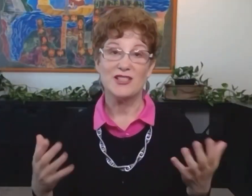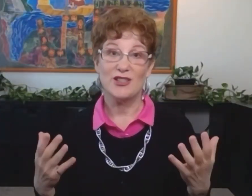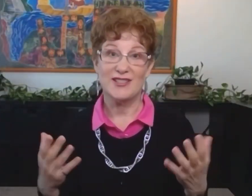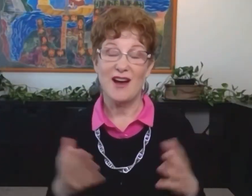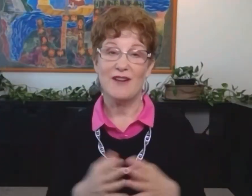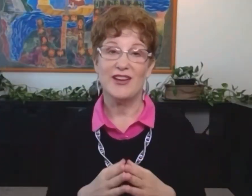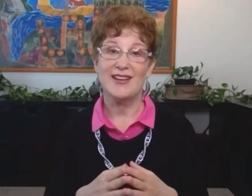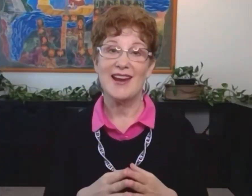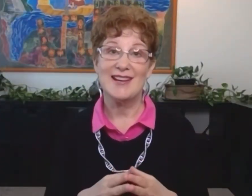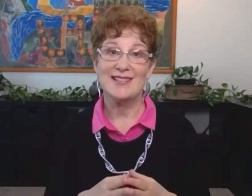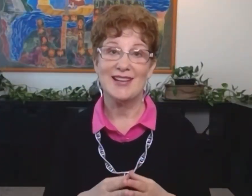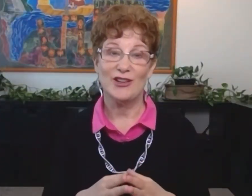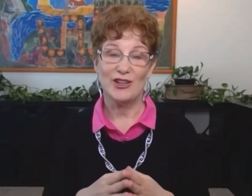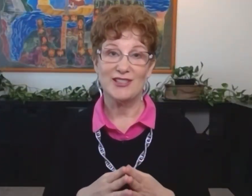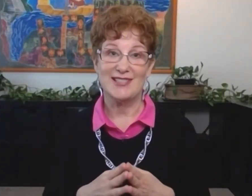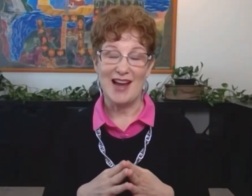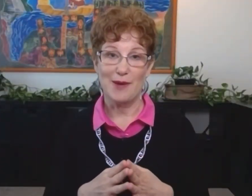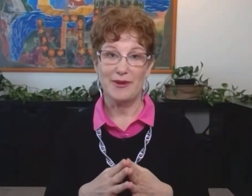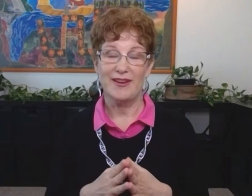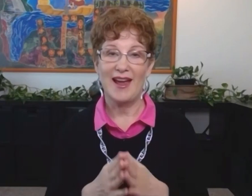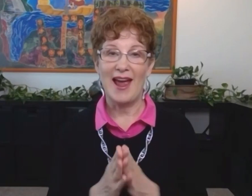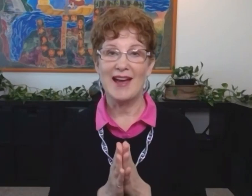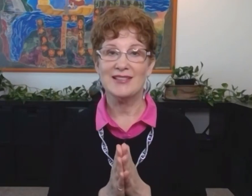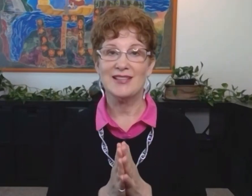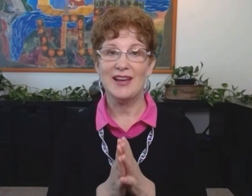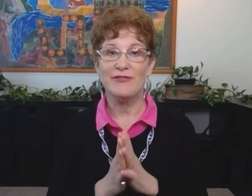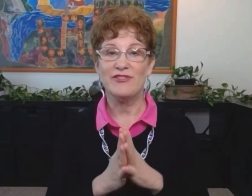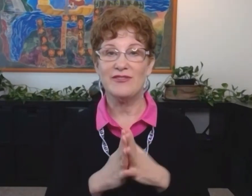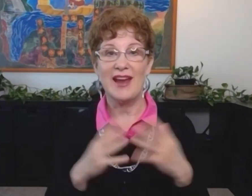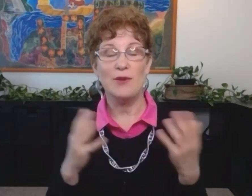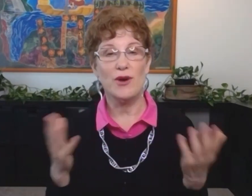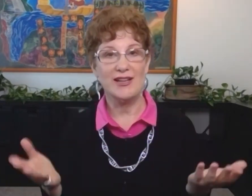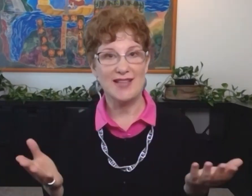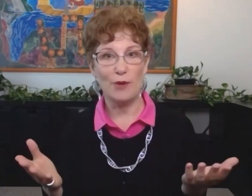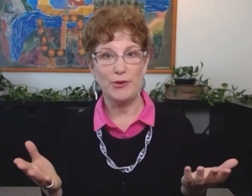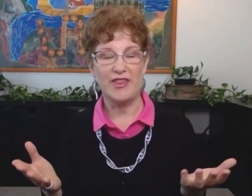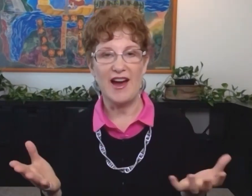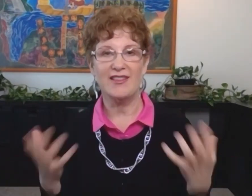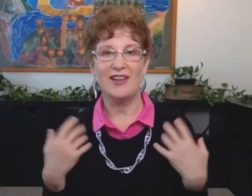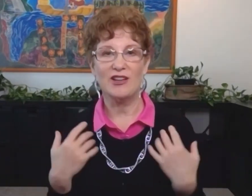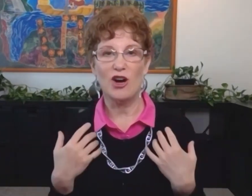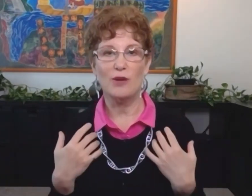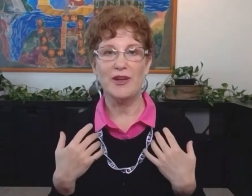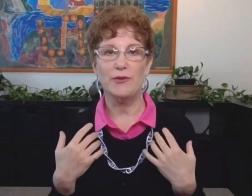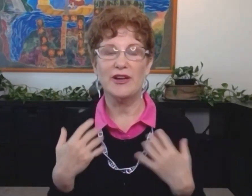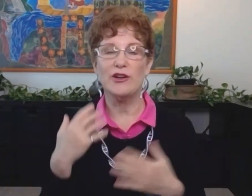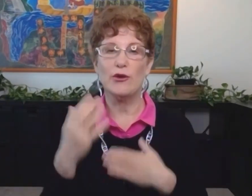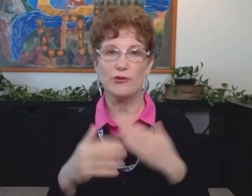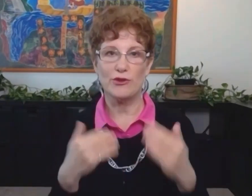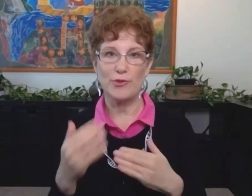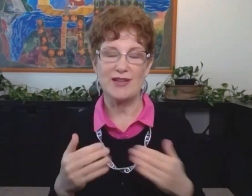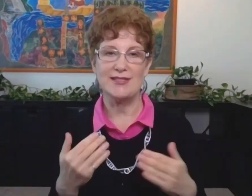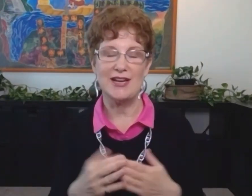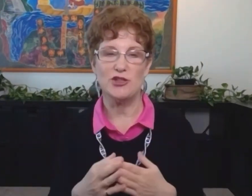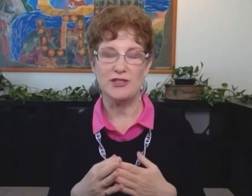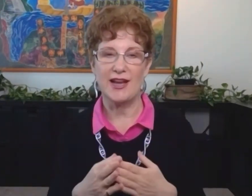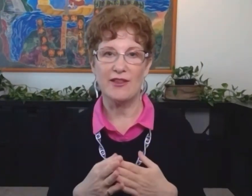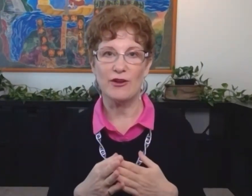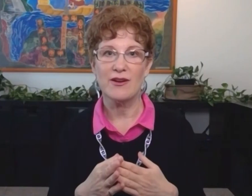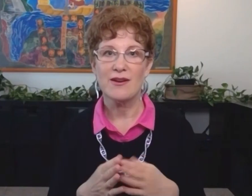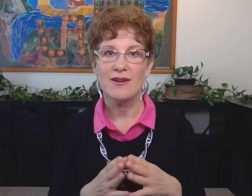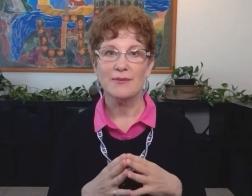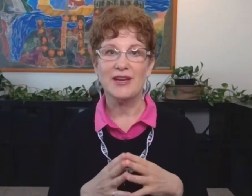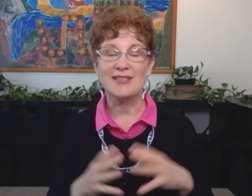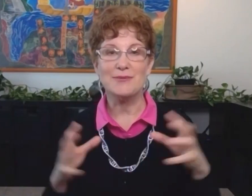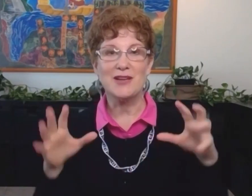Becoming conscious of it is a good step. And if anyone needs help with that, they can call me and we can go through the presentation